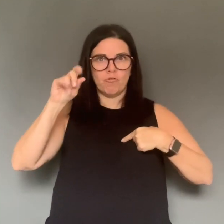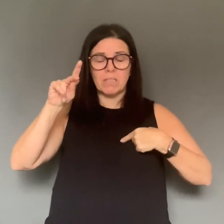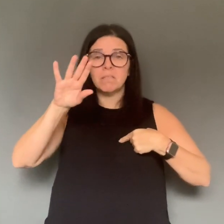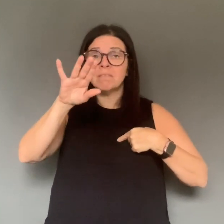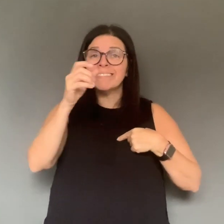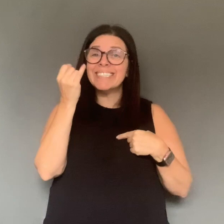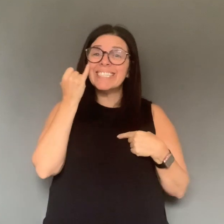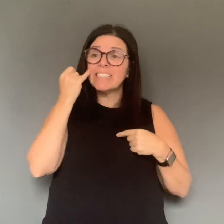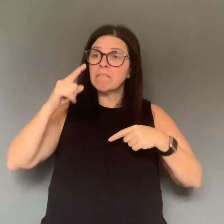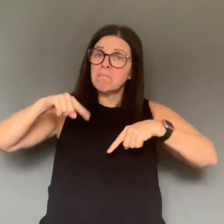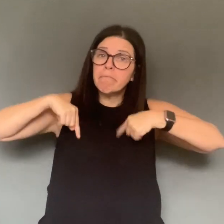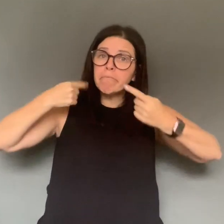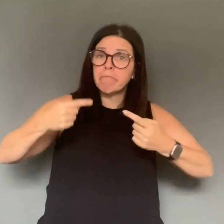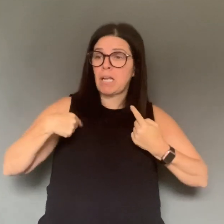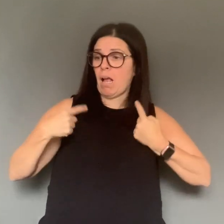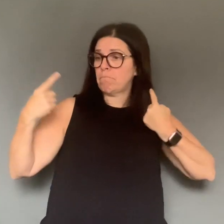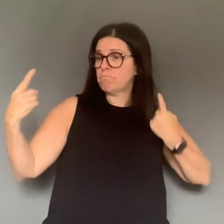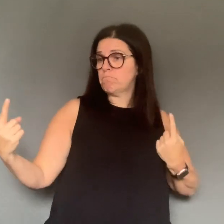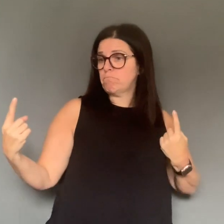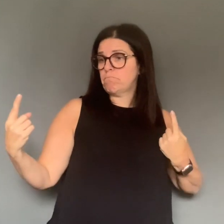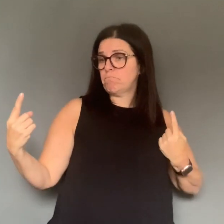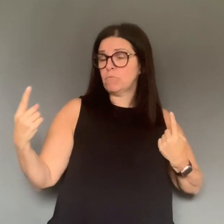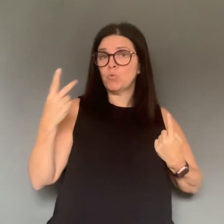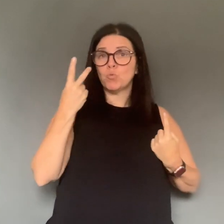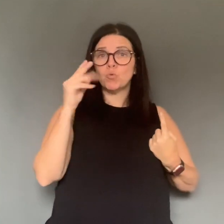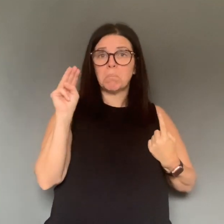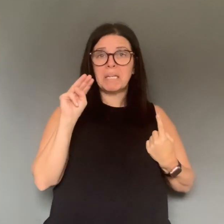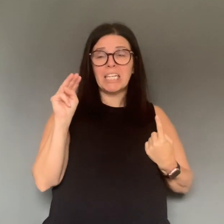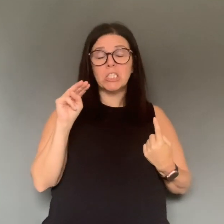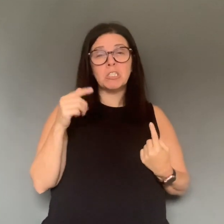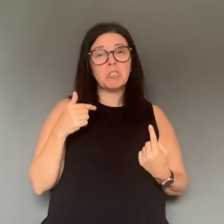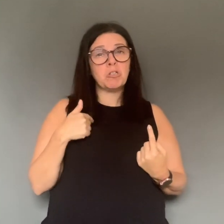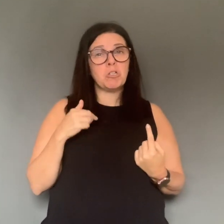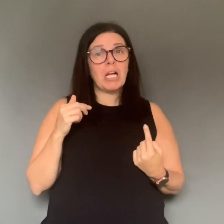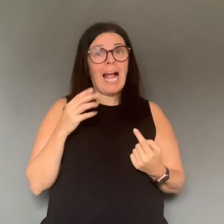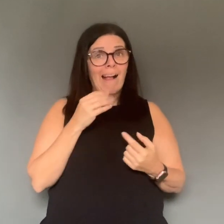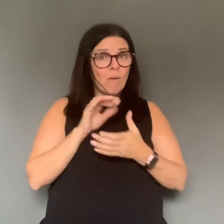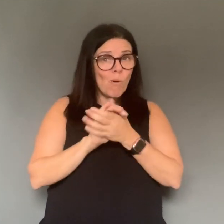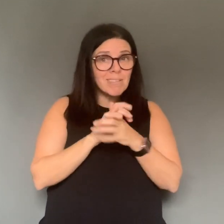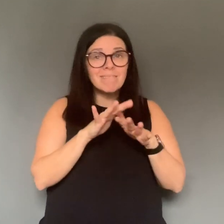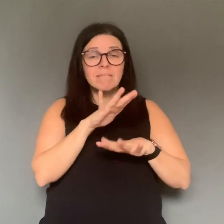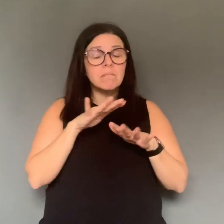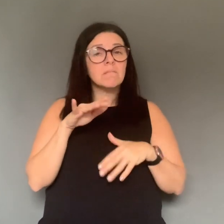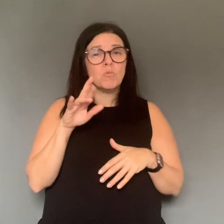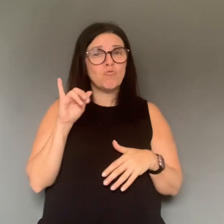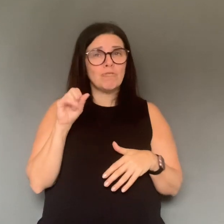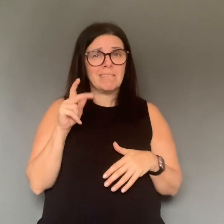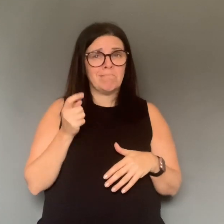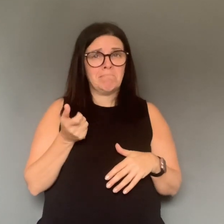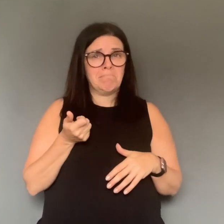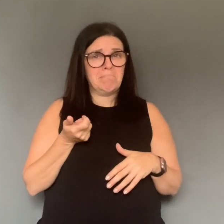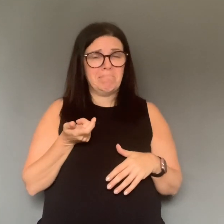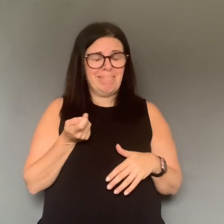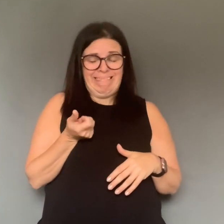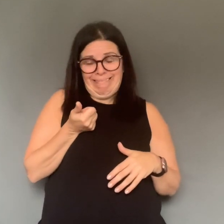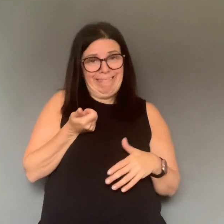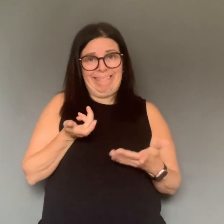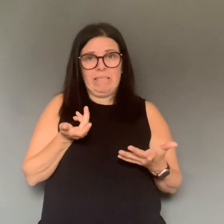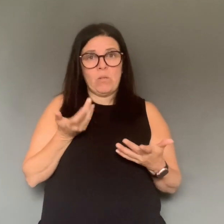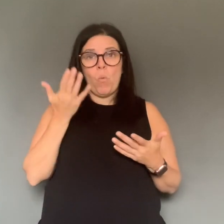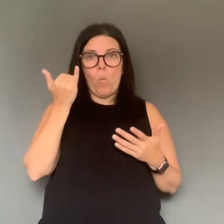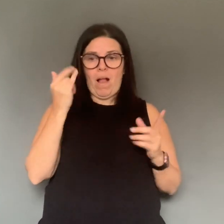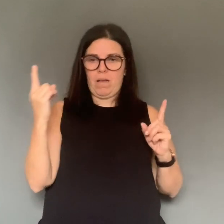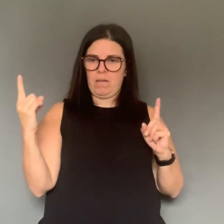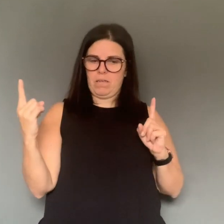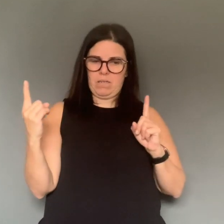gets positive, then am I at risk? If you're still following the two meters distance, your risk would be pretty